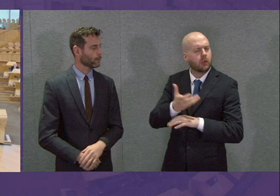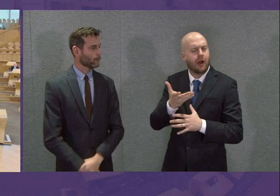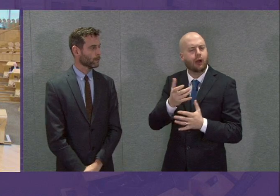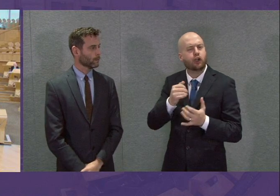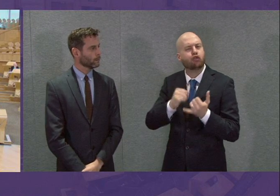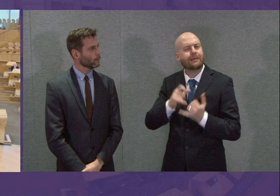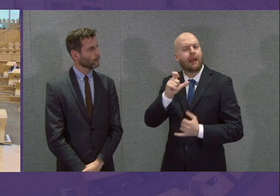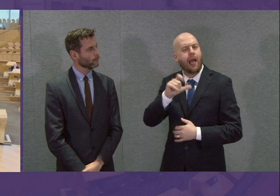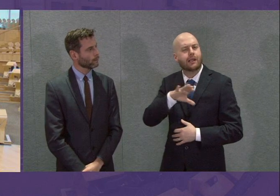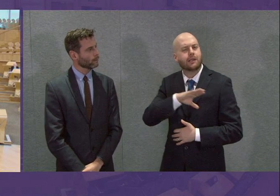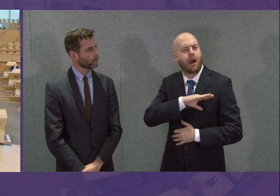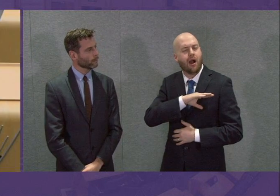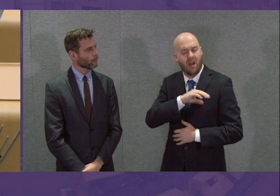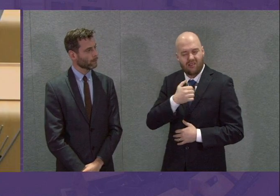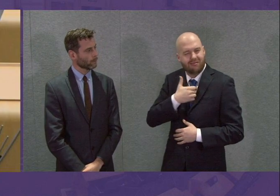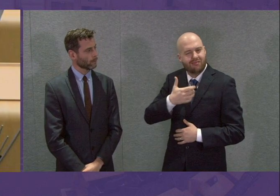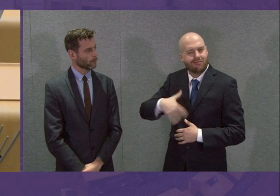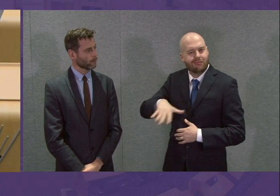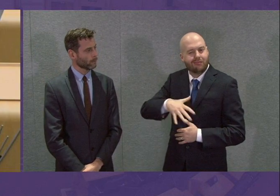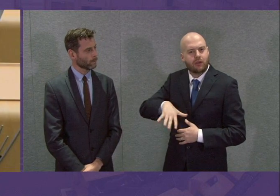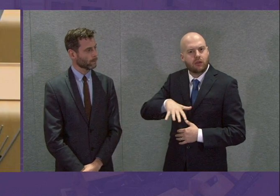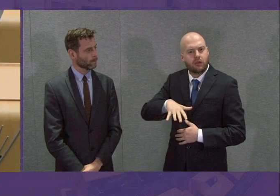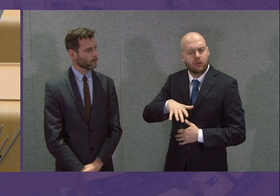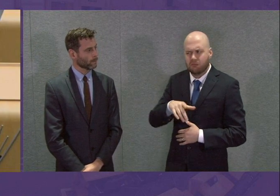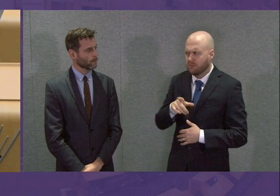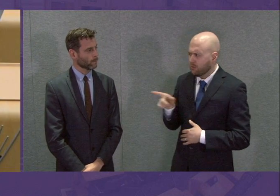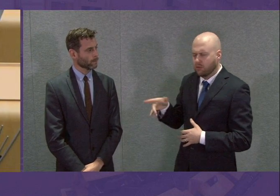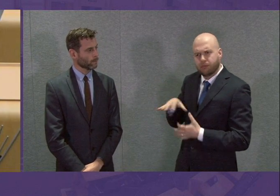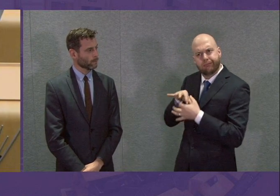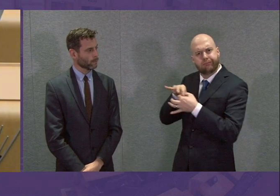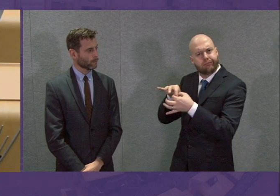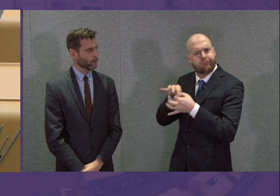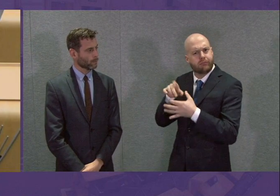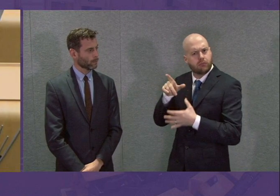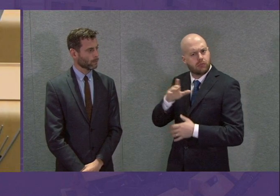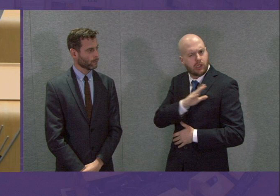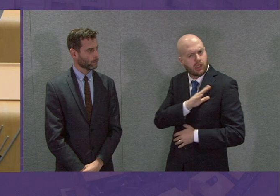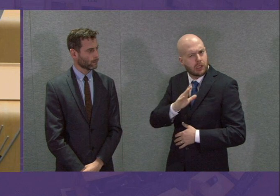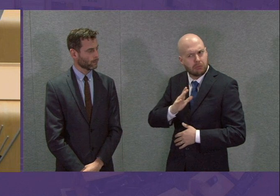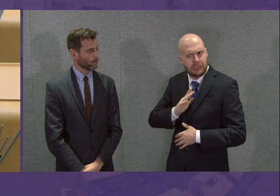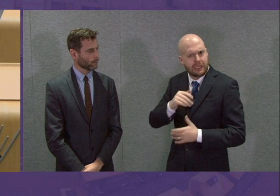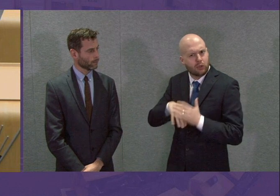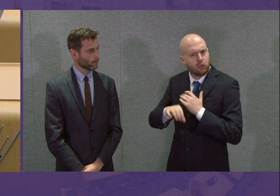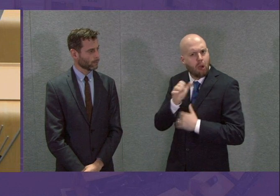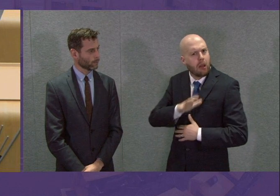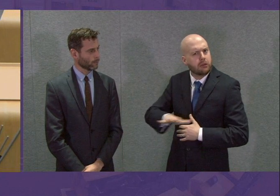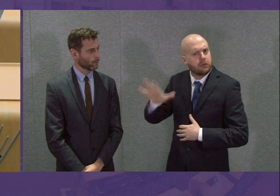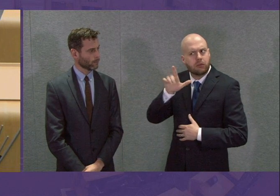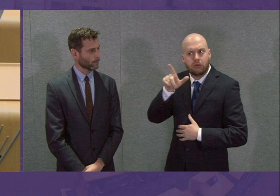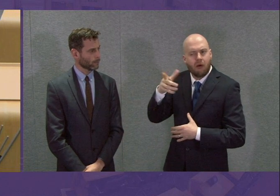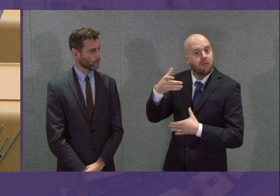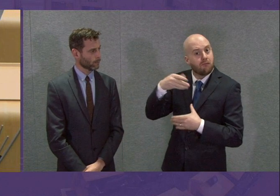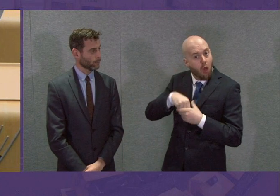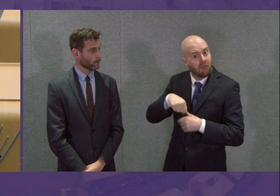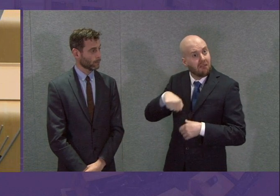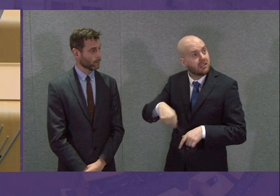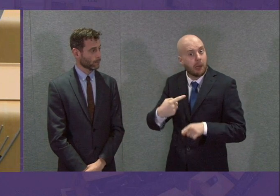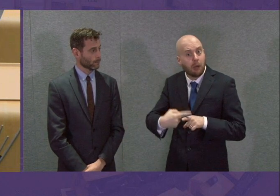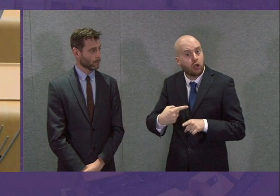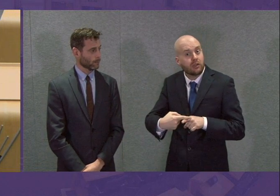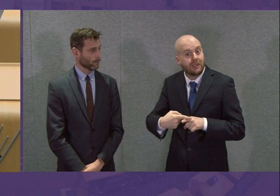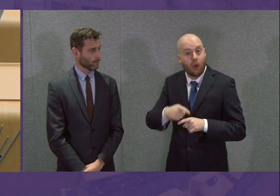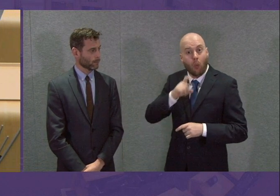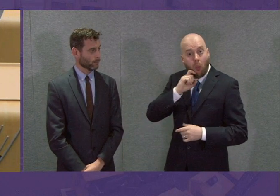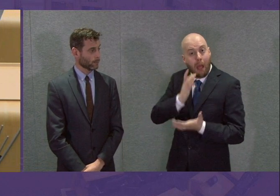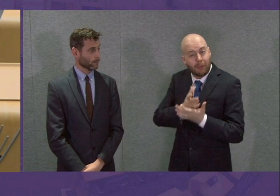discussions have you had with the Armed Forces High Command in Scotland regarding this emergency, and will Army units be used